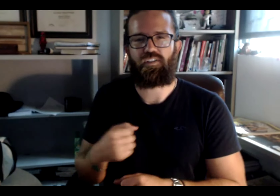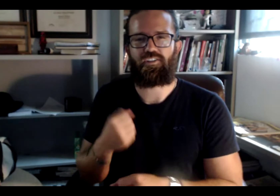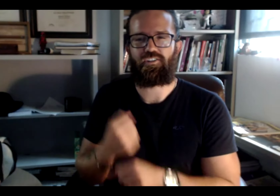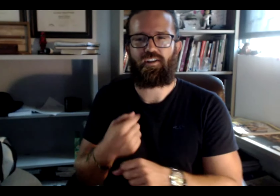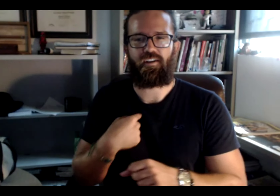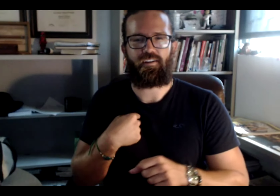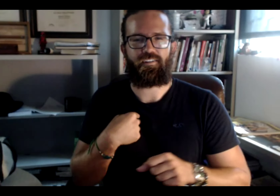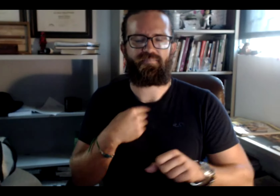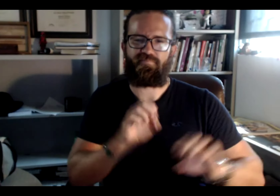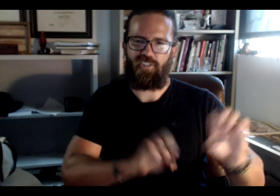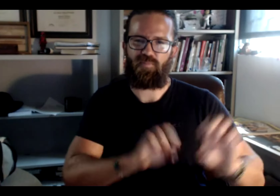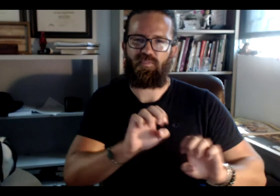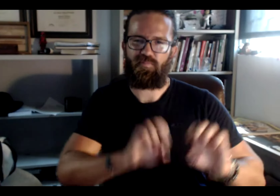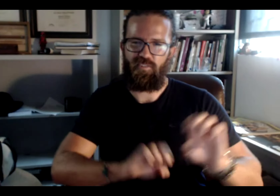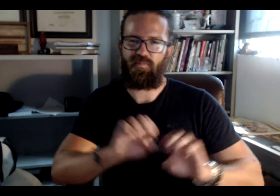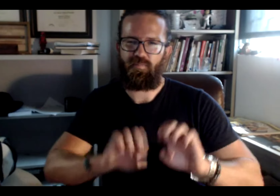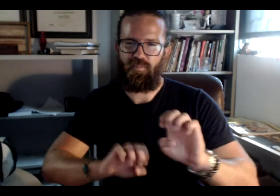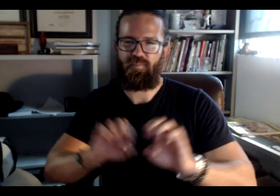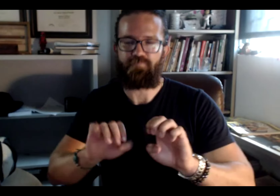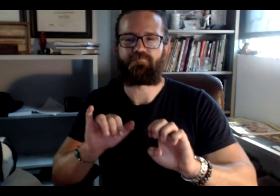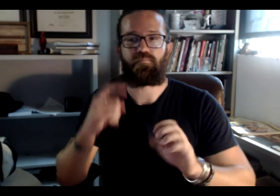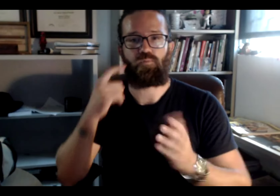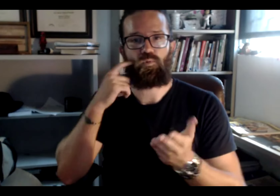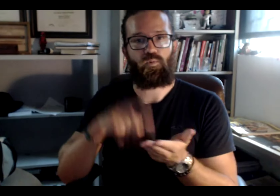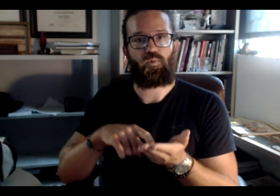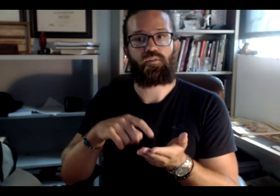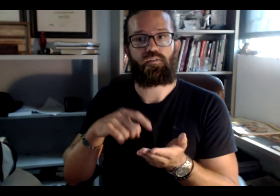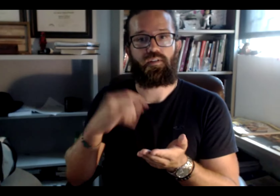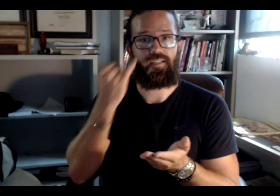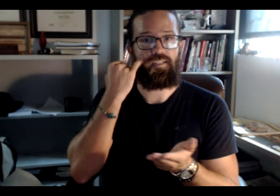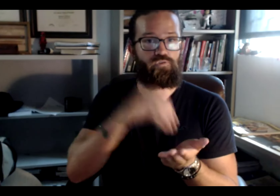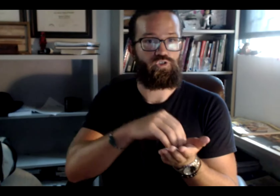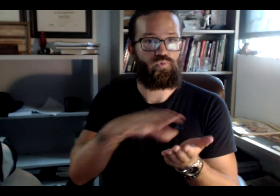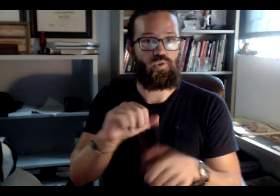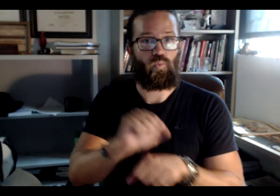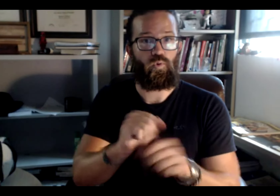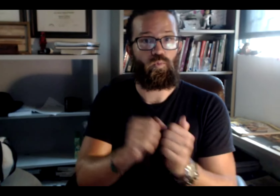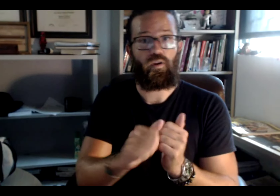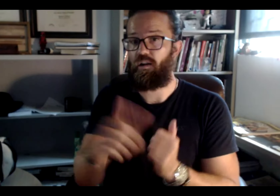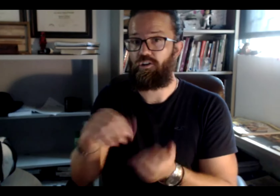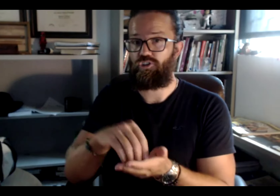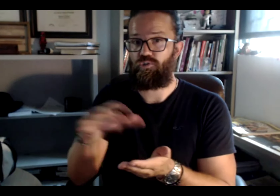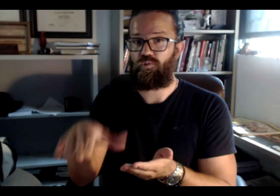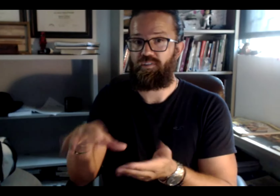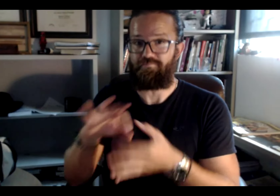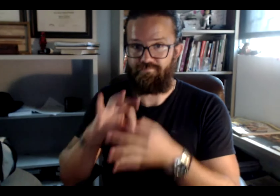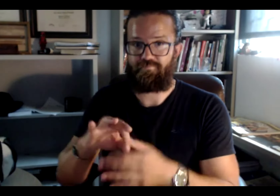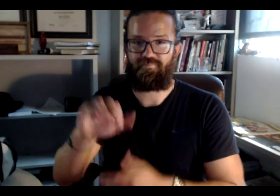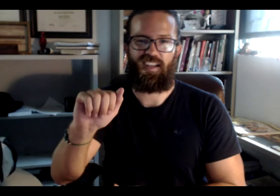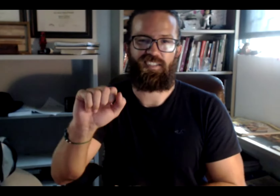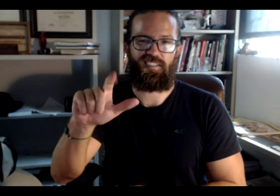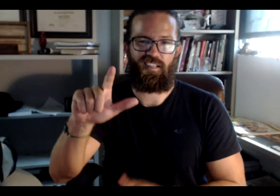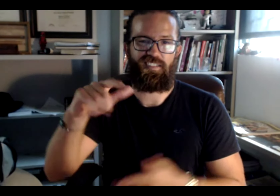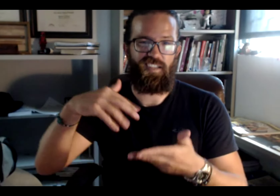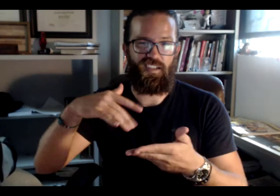We're doing this because for the last few years, we've been doing some experimentation, and we've realized that if a student's working with